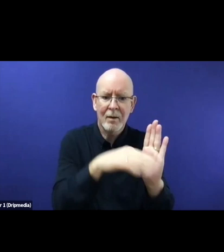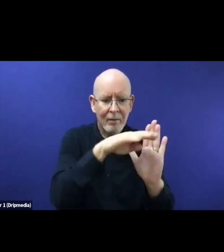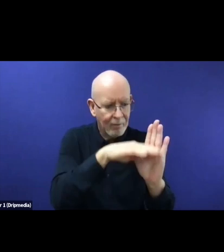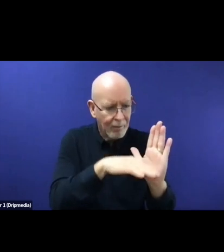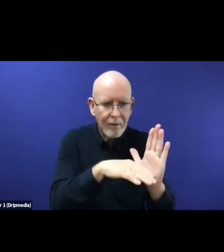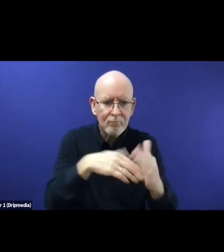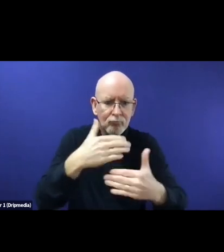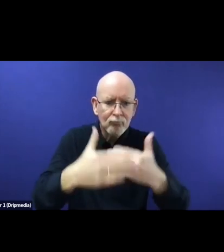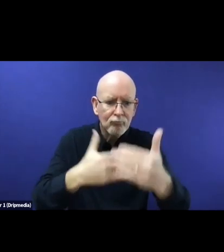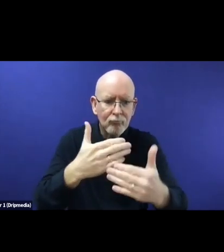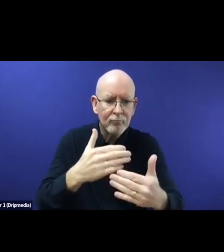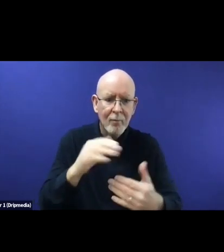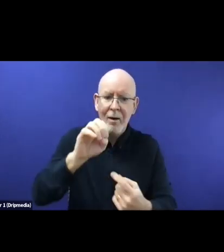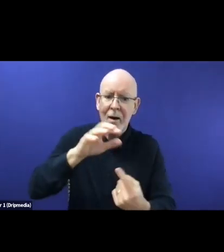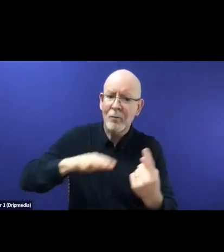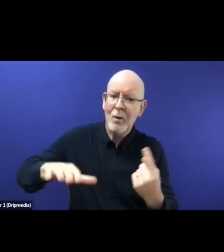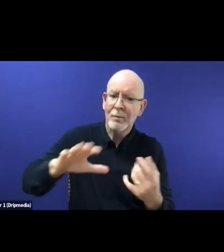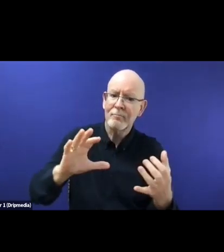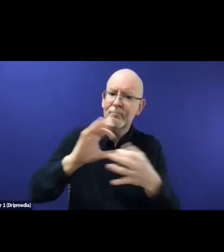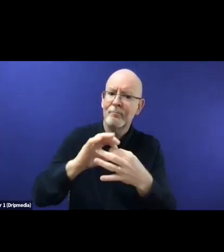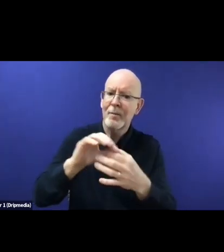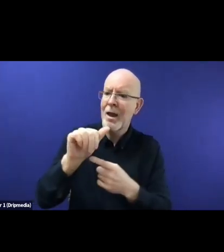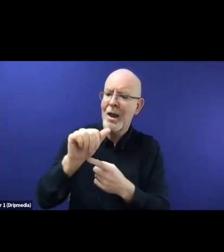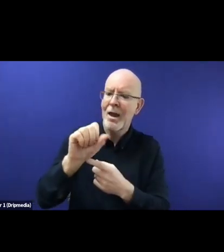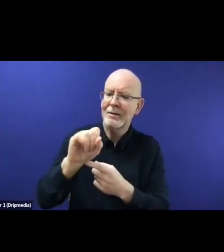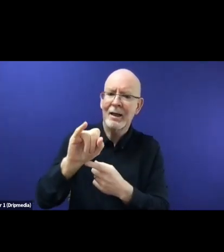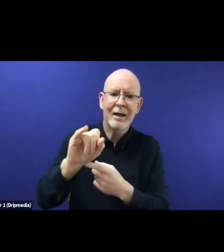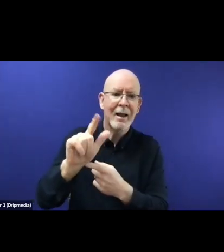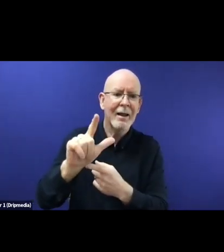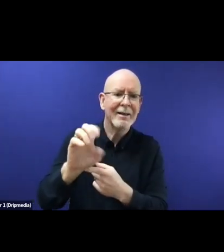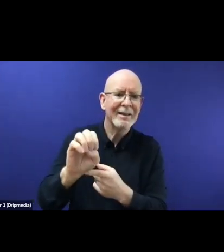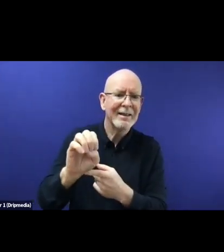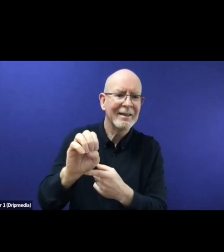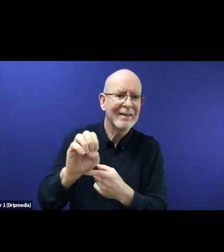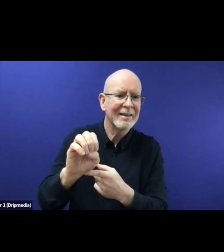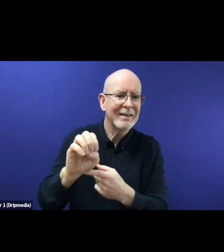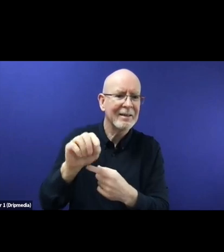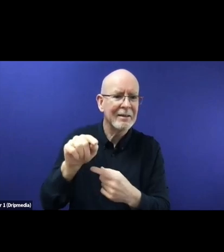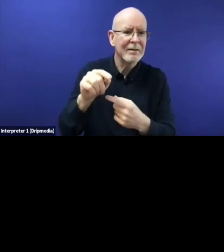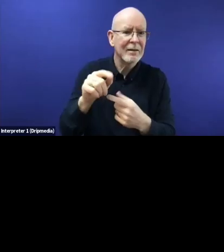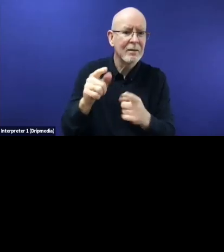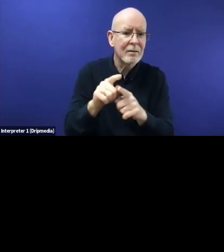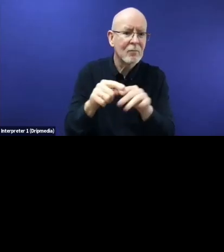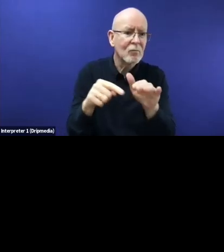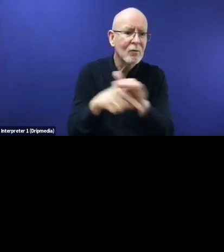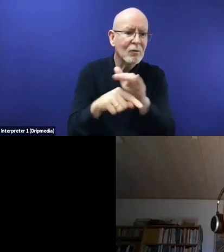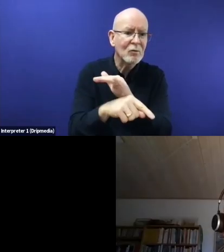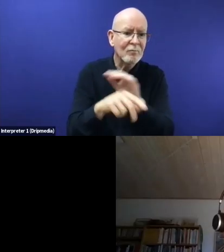succeeded in the stated objective of striking a balance between having fast, streamlined procedures in the field of